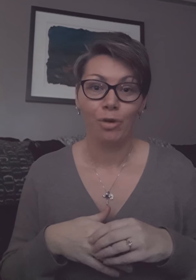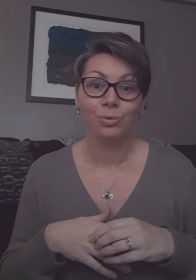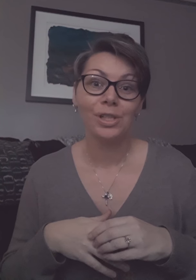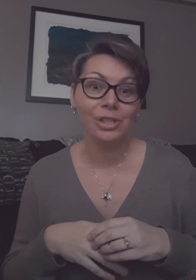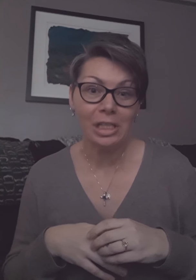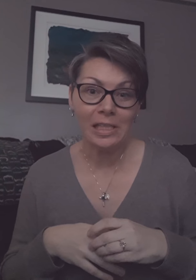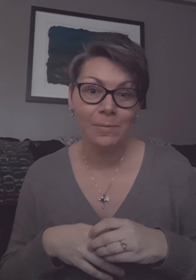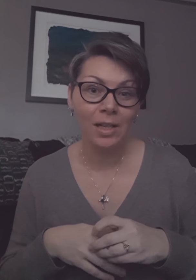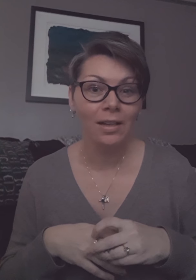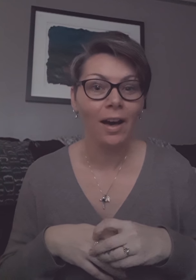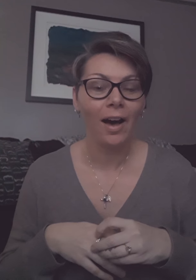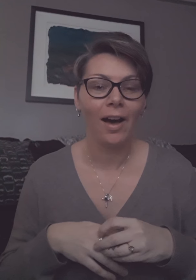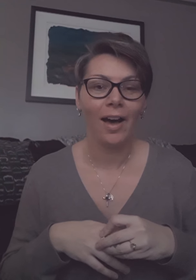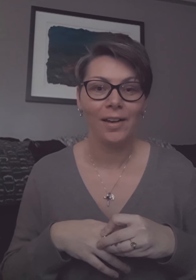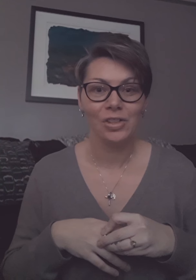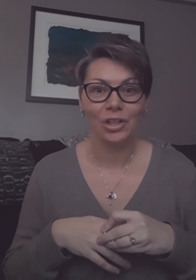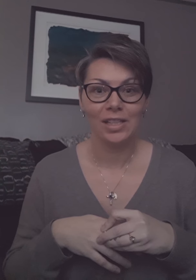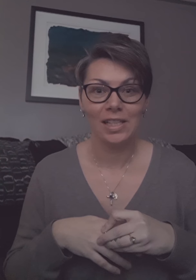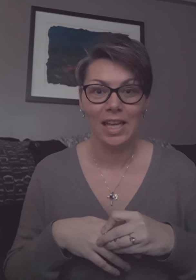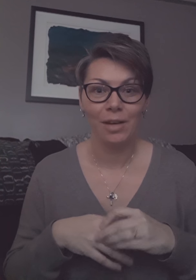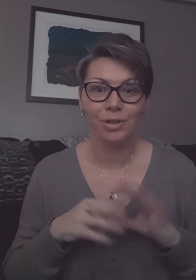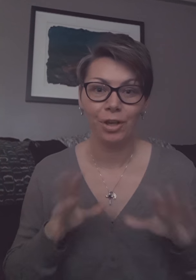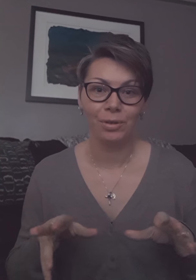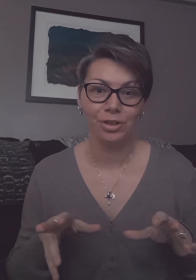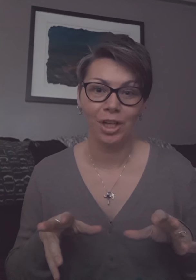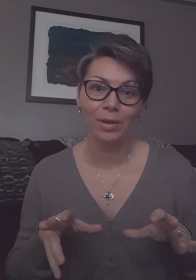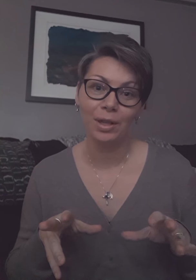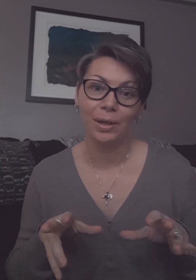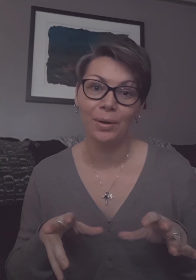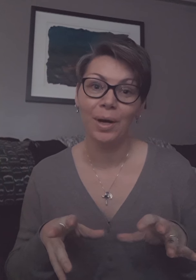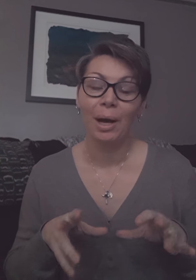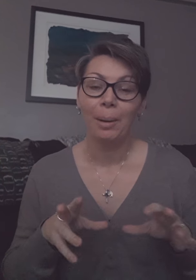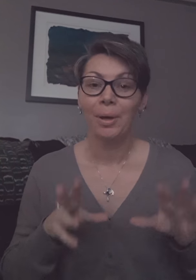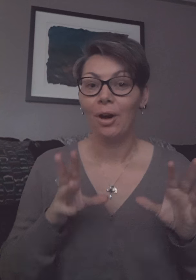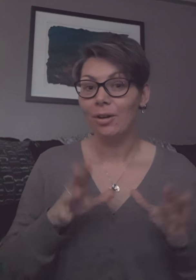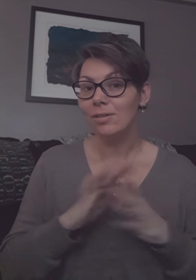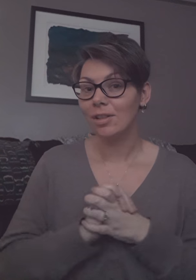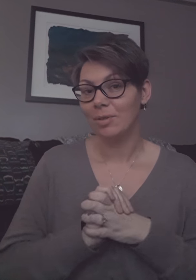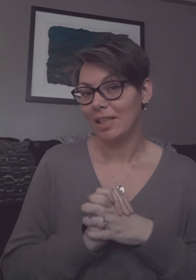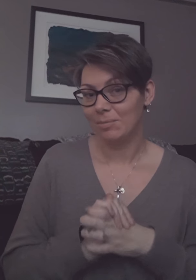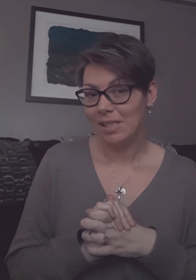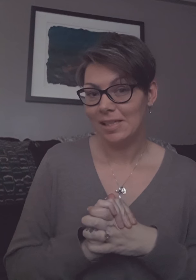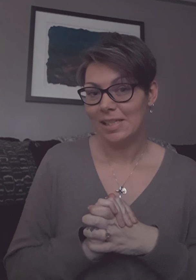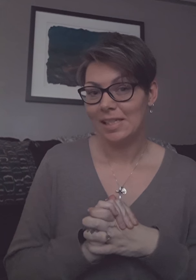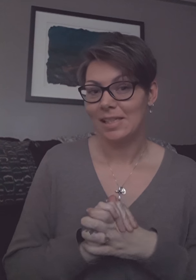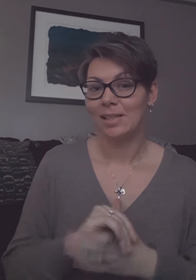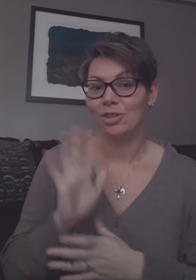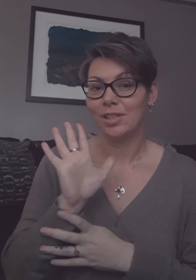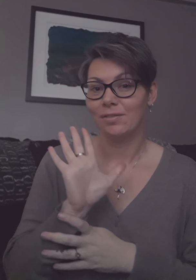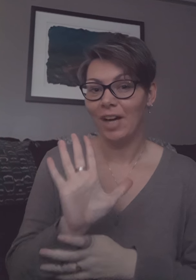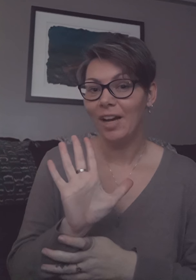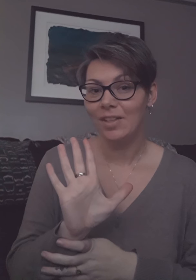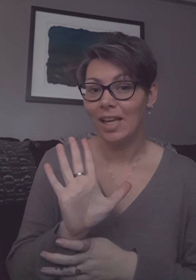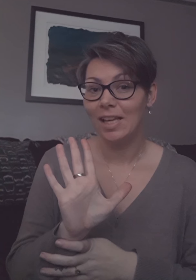regime uh I've started today which I will share with you but also what that means is in just five days